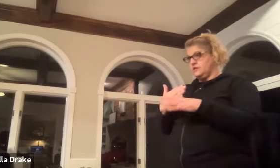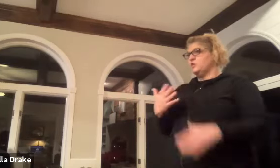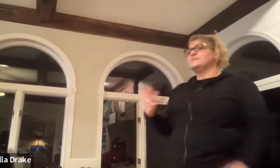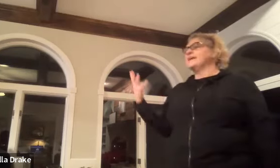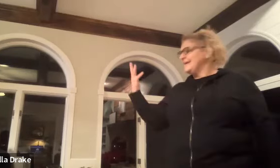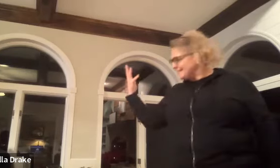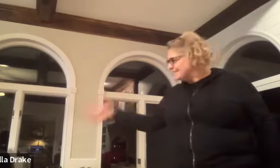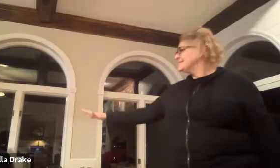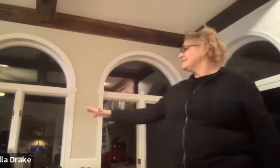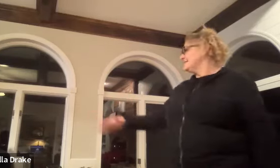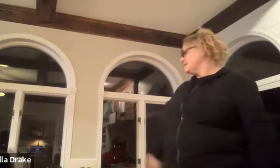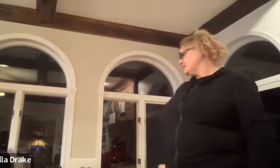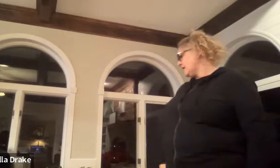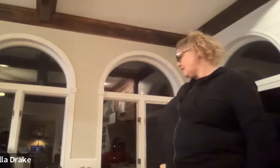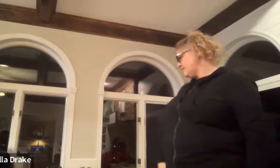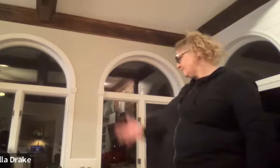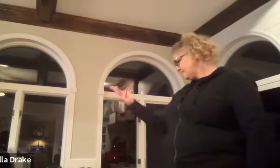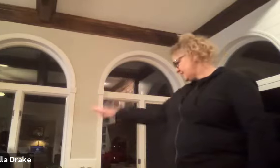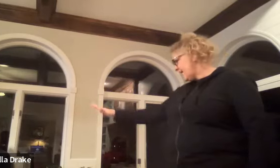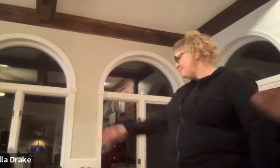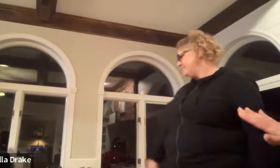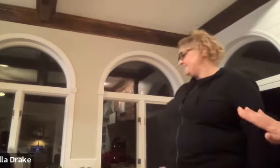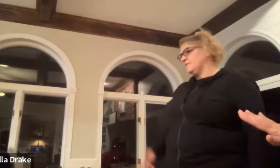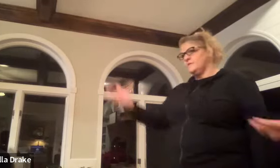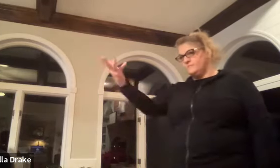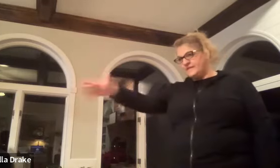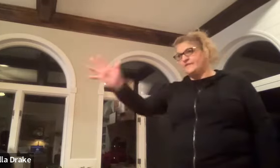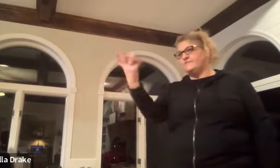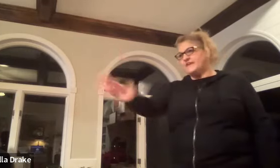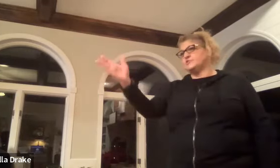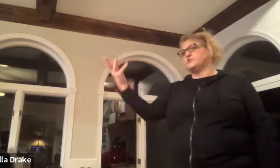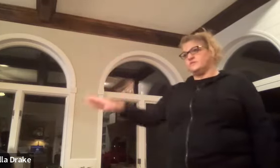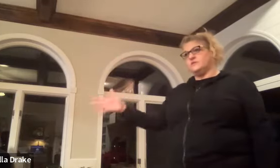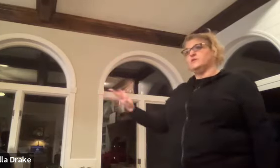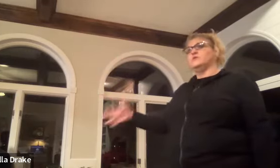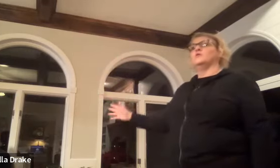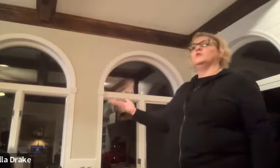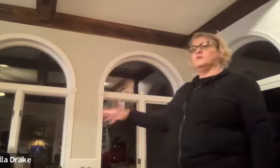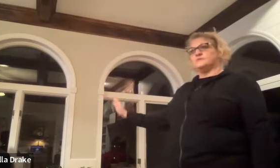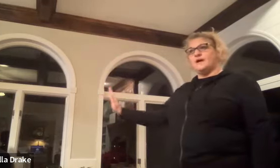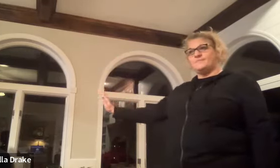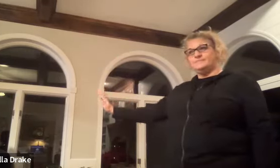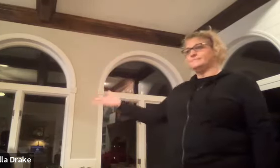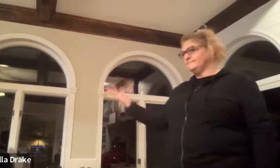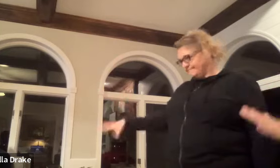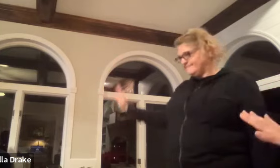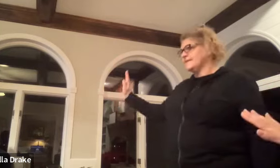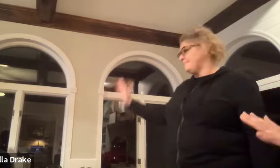you would say knock it off stop be done finished stop stop